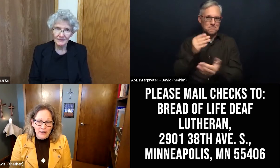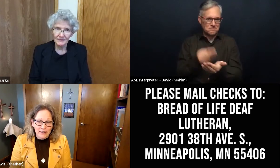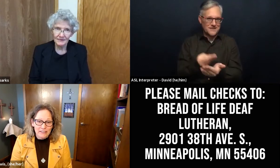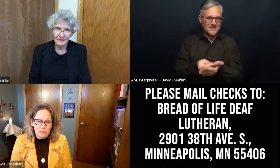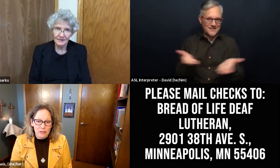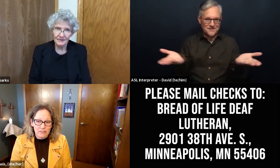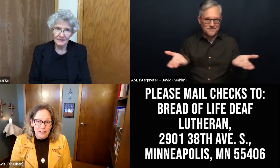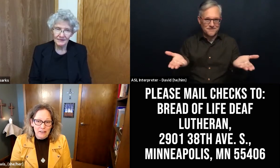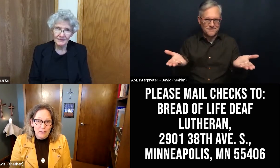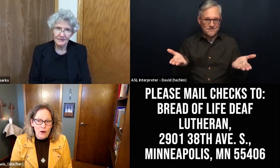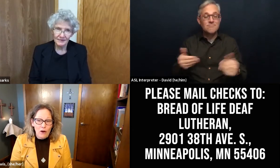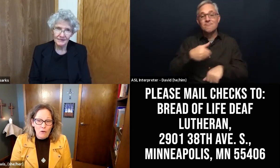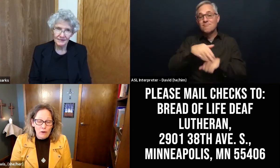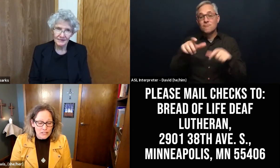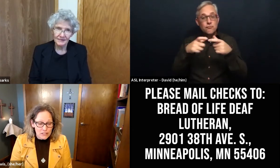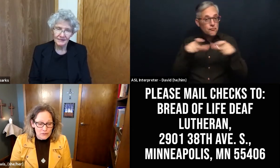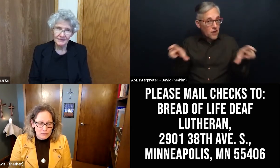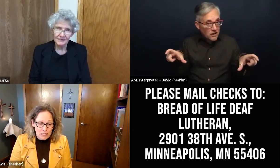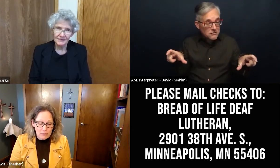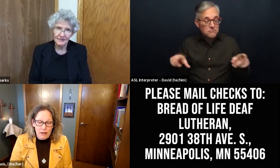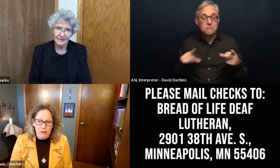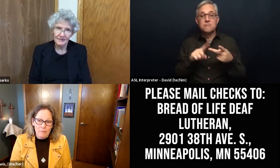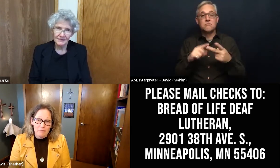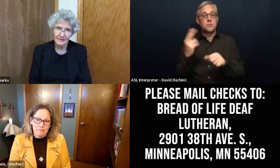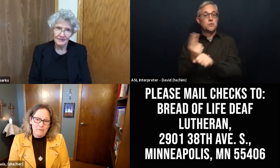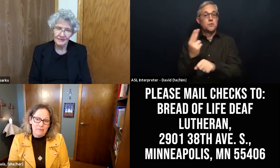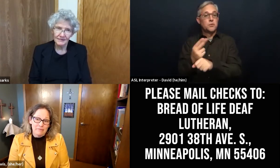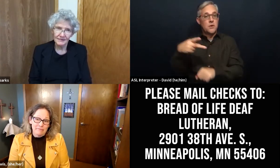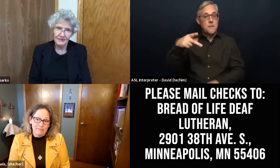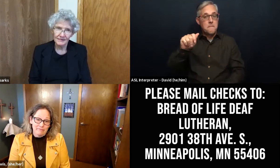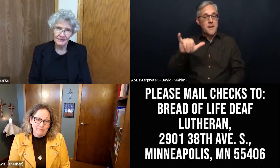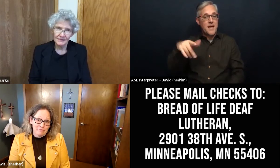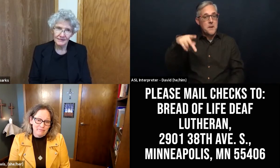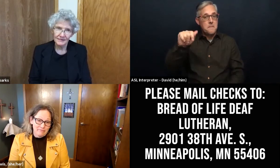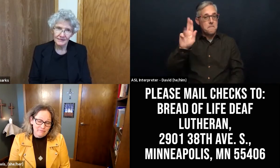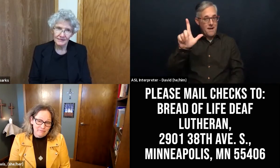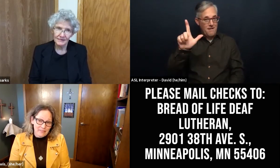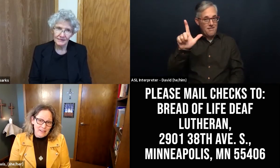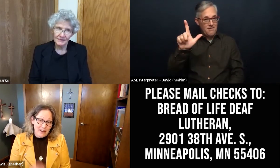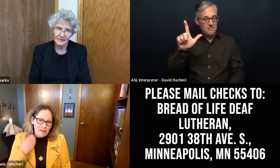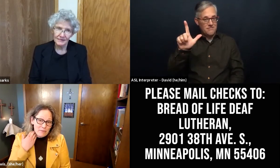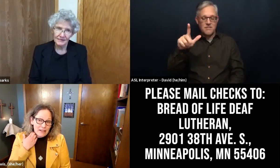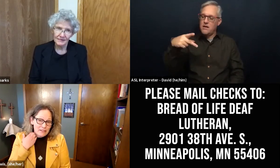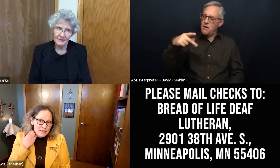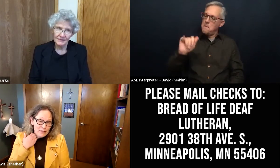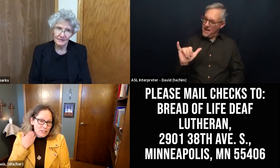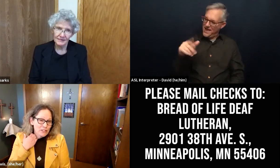to Bread of Life or to use PayPal and make a donation